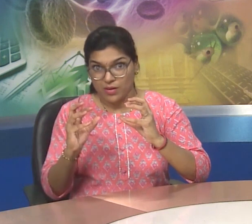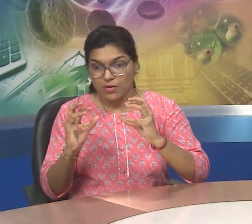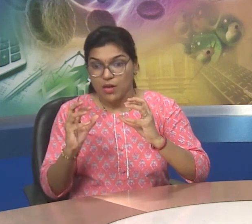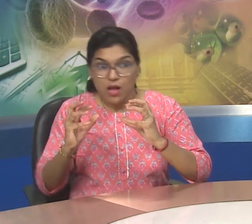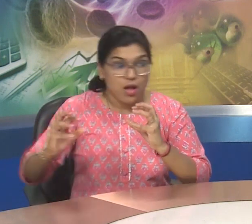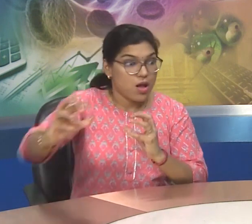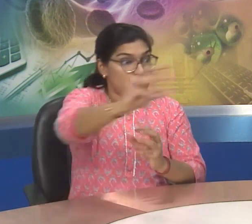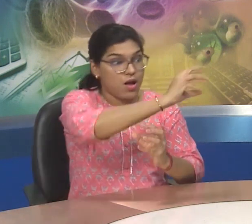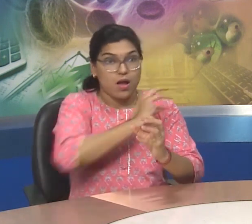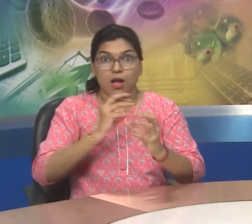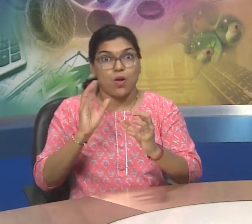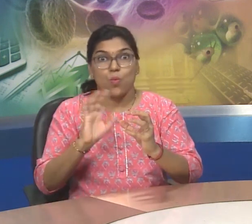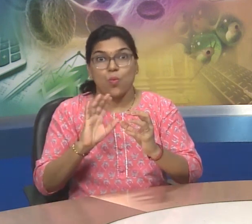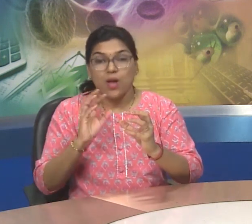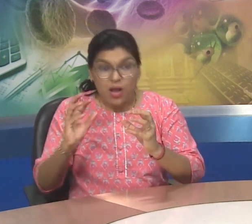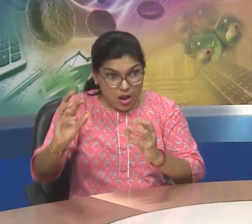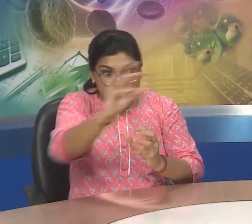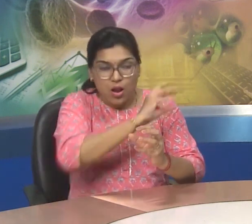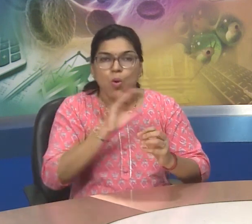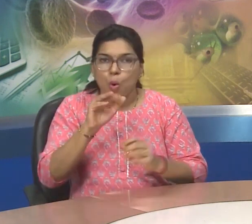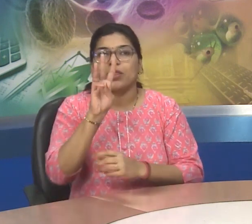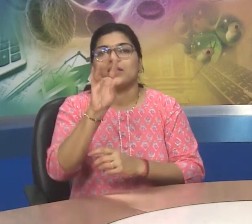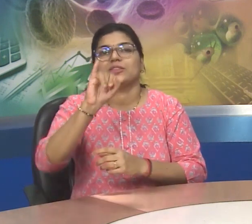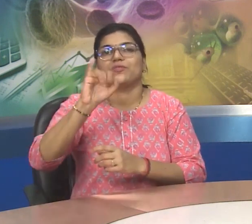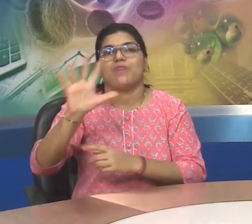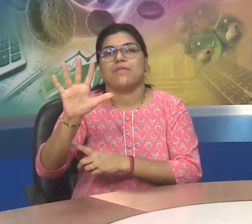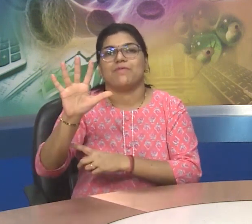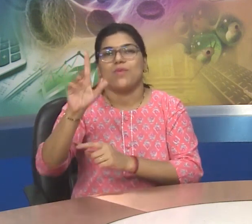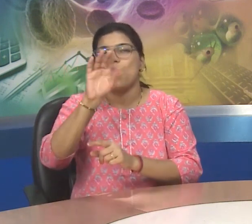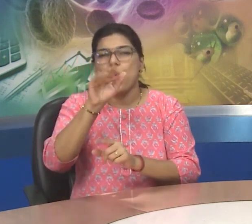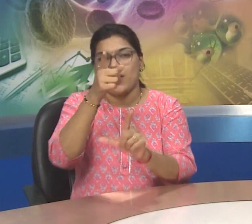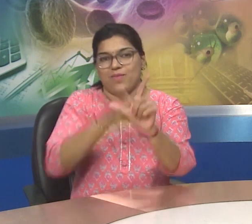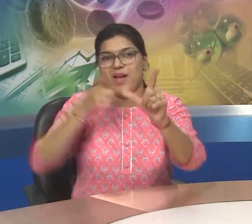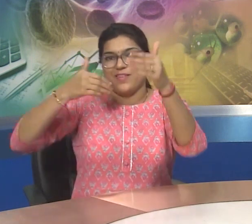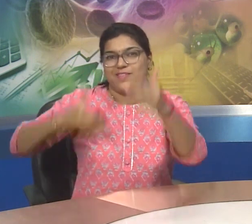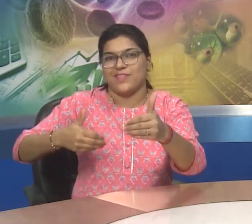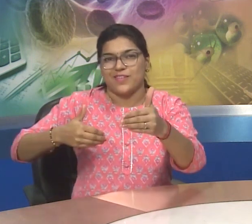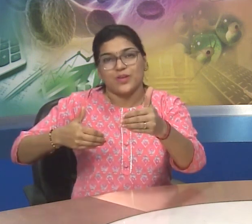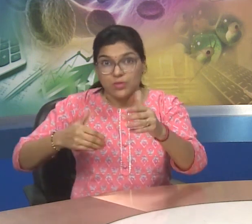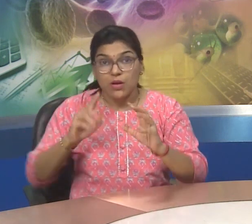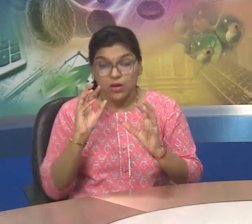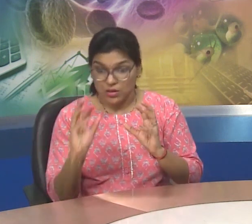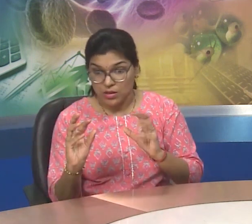four answer because earth complete one full rotation